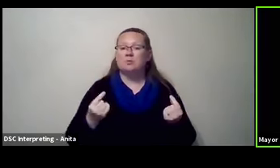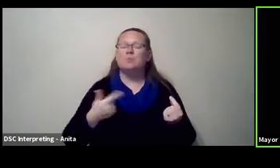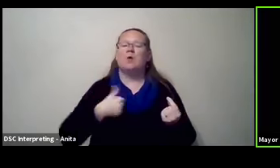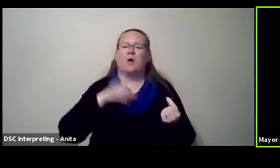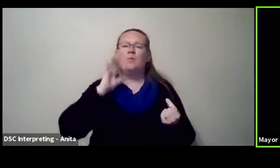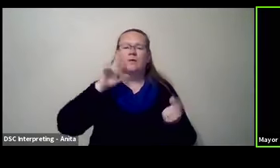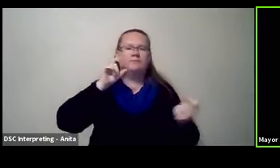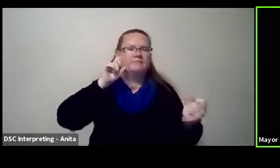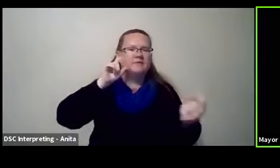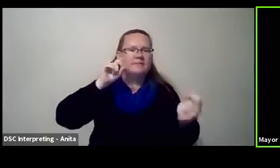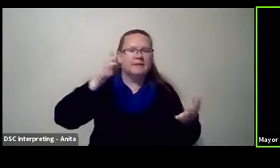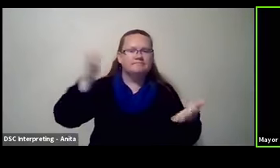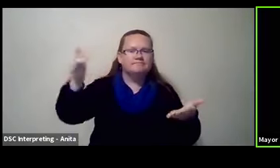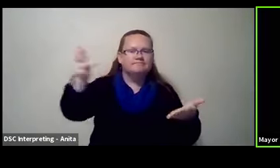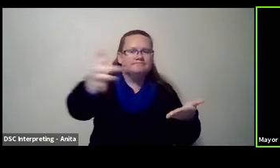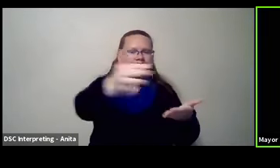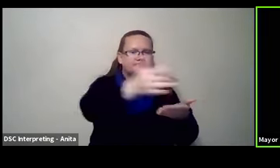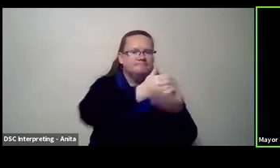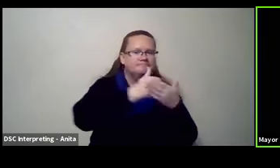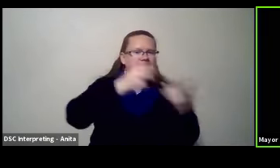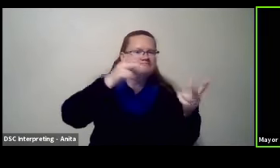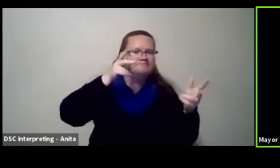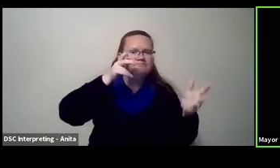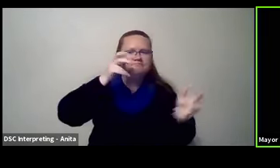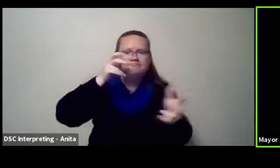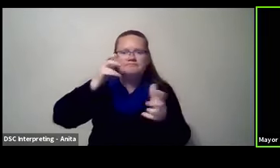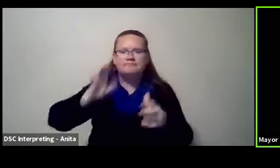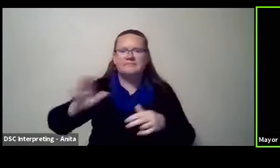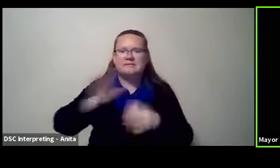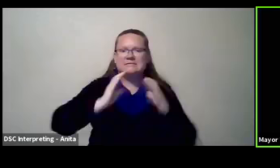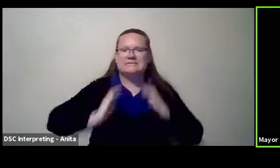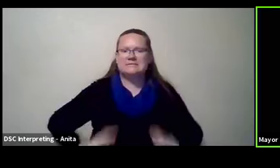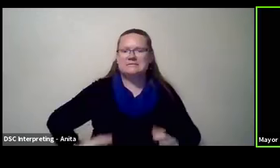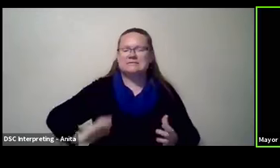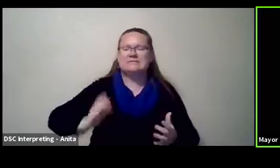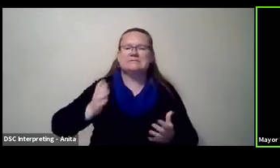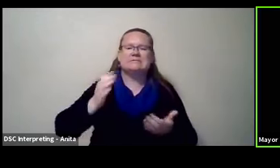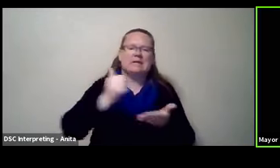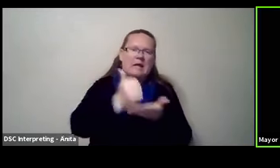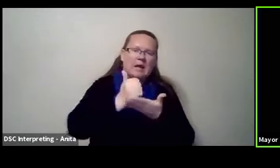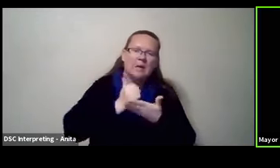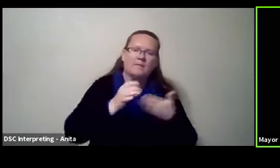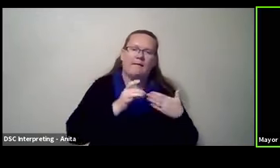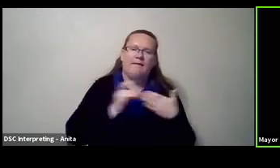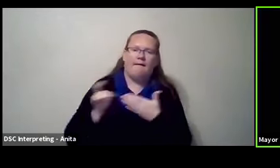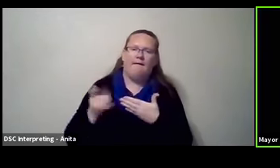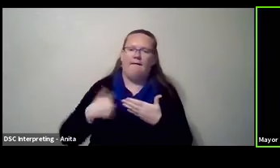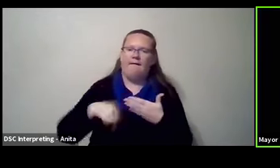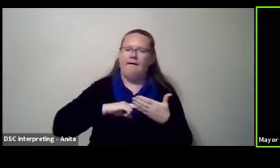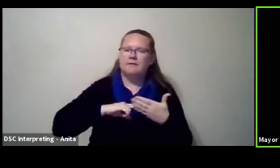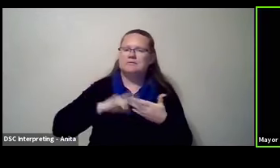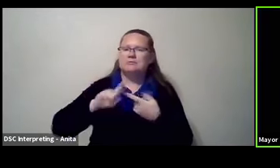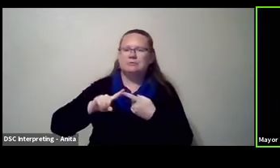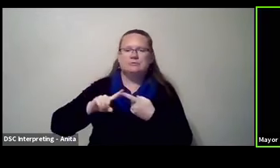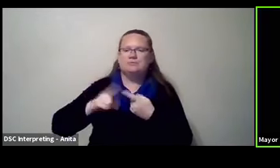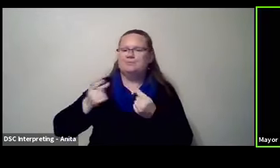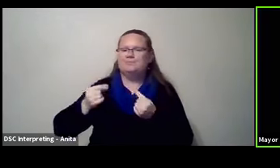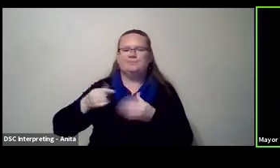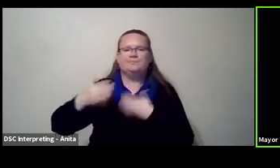listen to citizens, help them guide us, uh, toward, um, our next steps, uh,